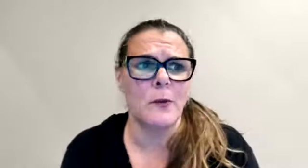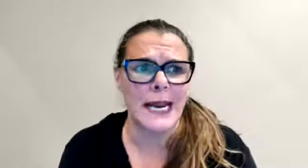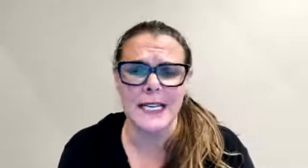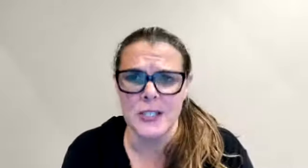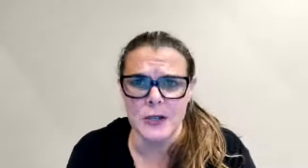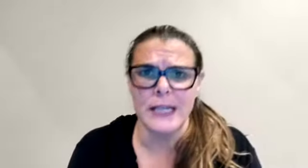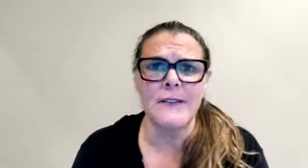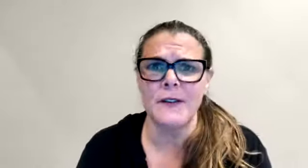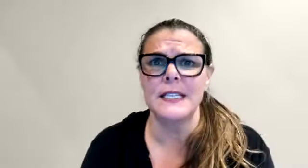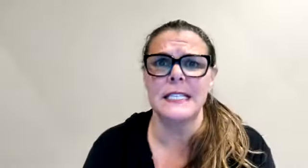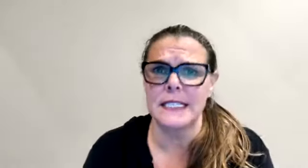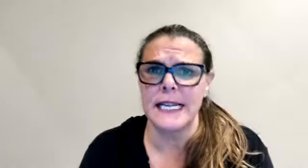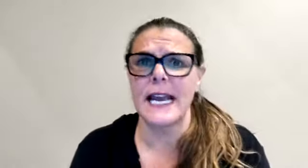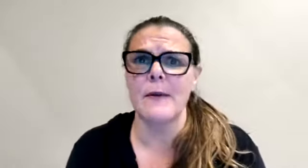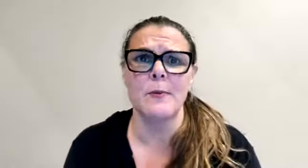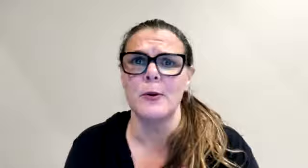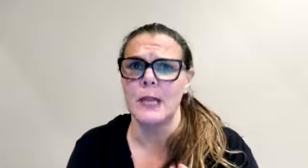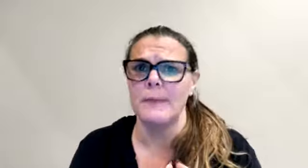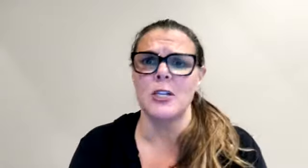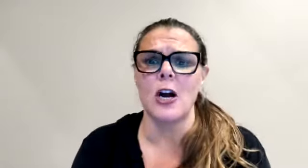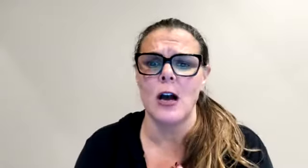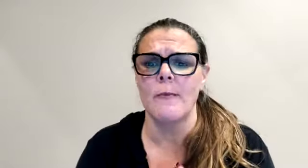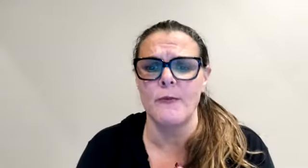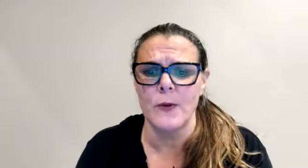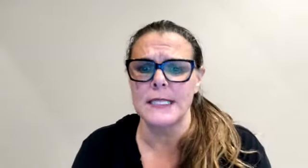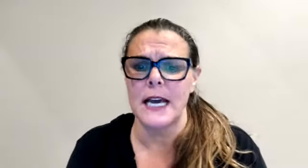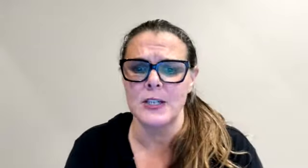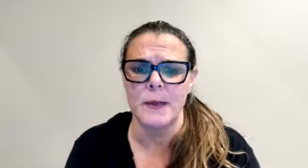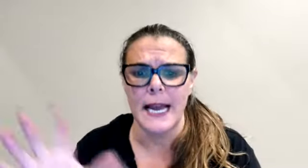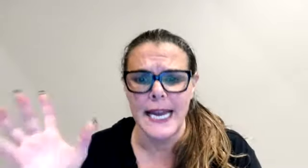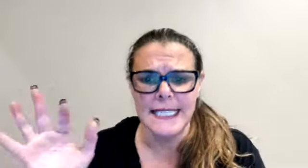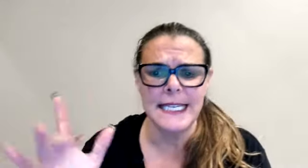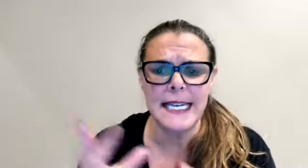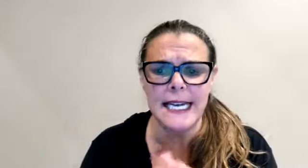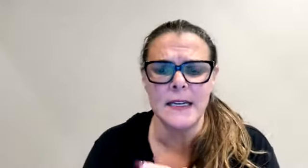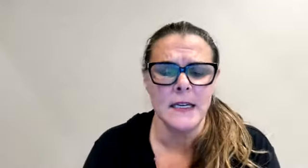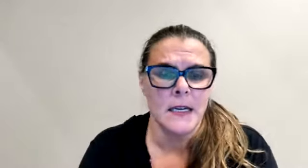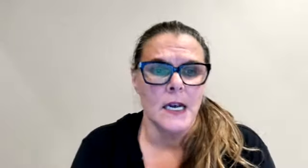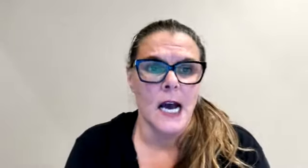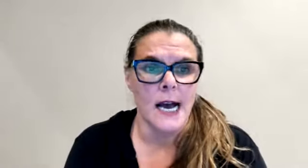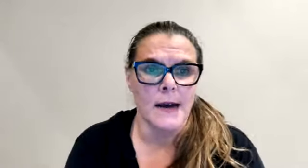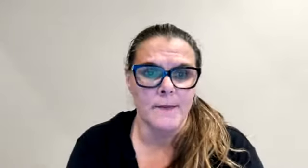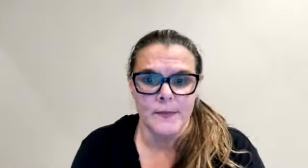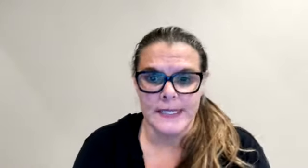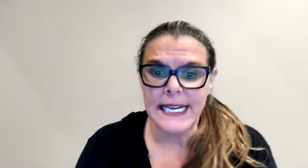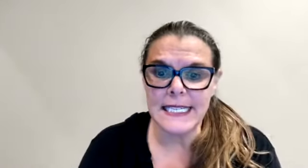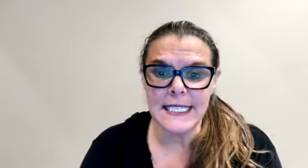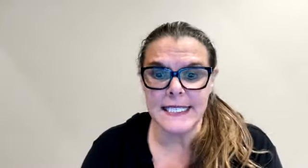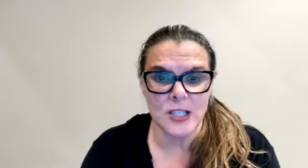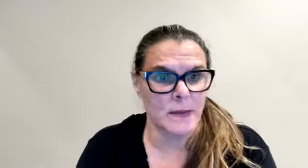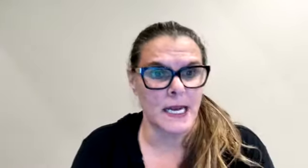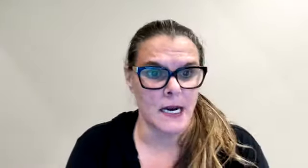waiting to do that, 56daycarobootcamp.com forward slash apply. Hey, Cindy. Cindy's a decision maker.